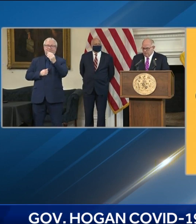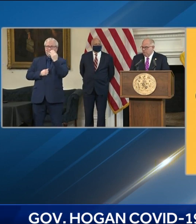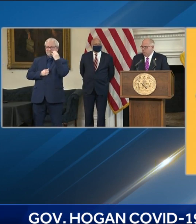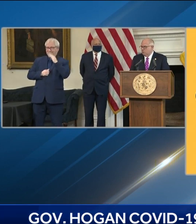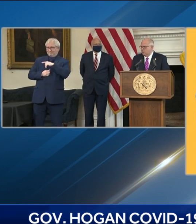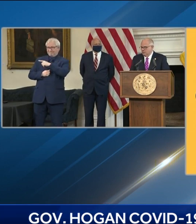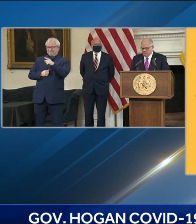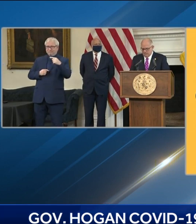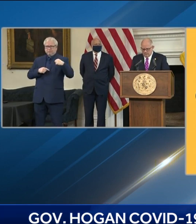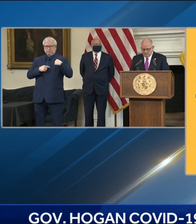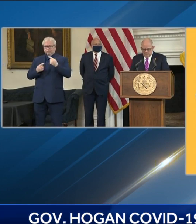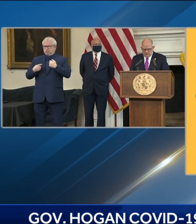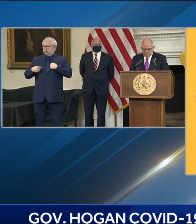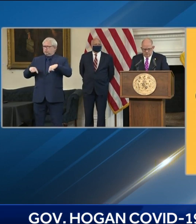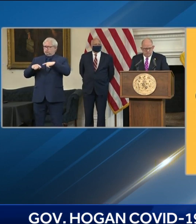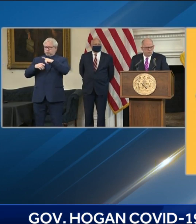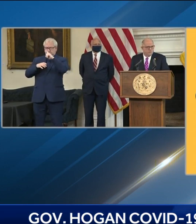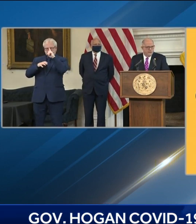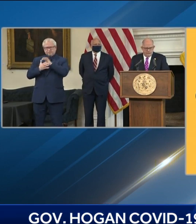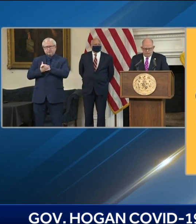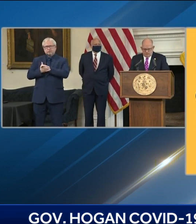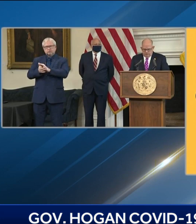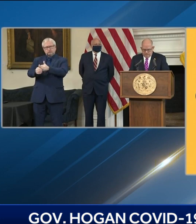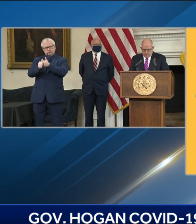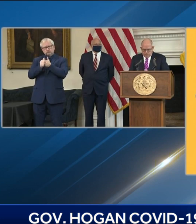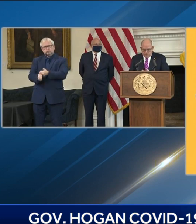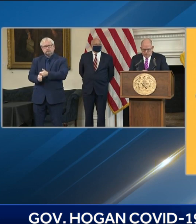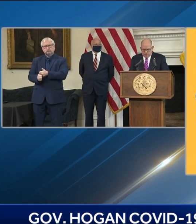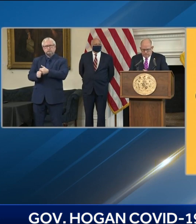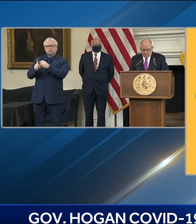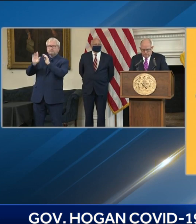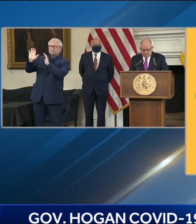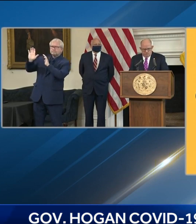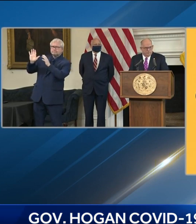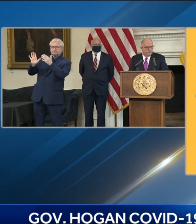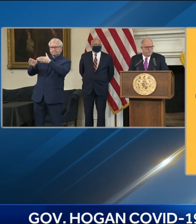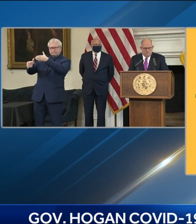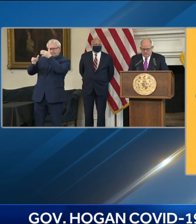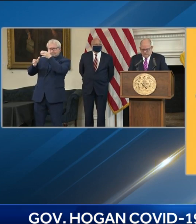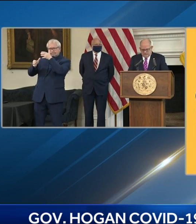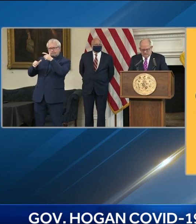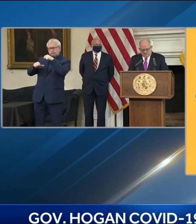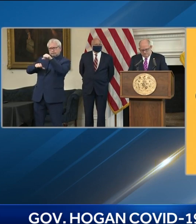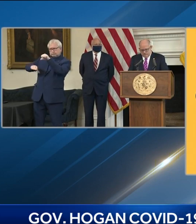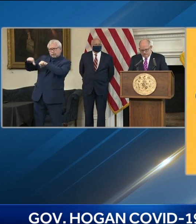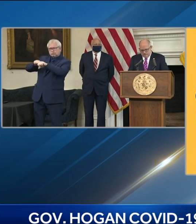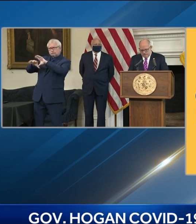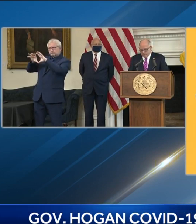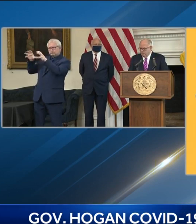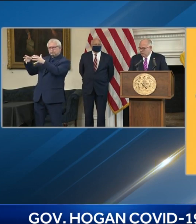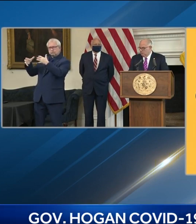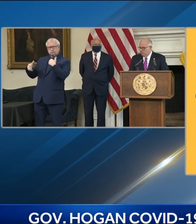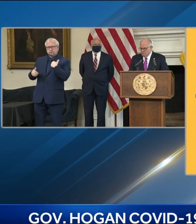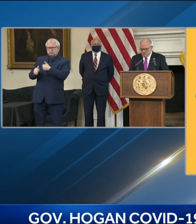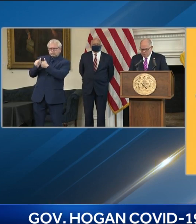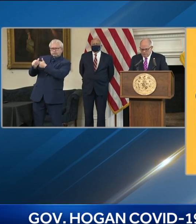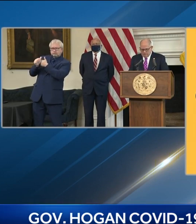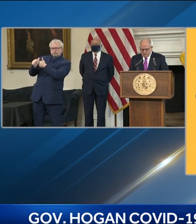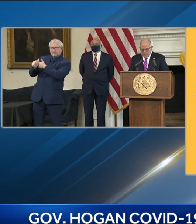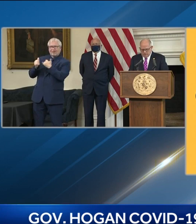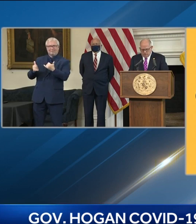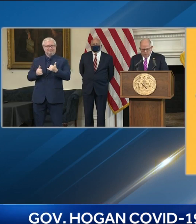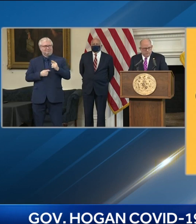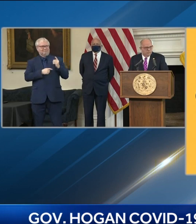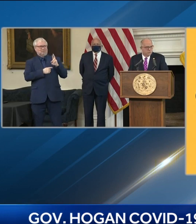And we're very fortunate to have such a renowned expert as Dr. Redfield, that he has returned to